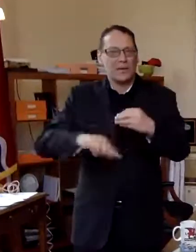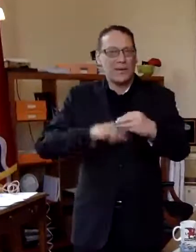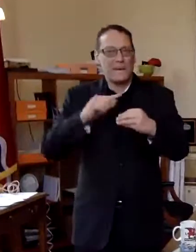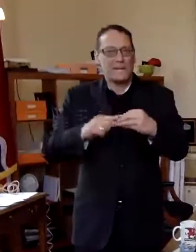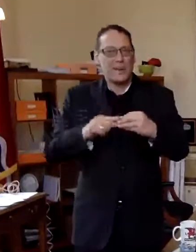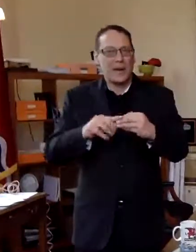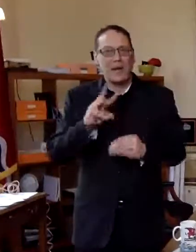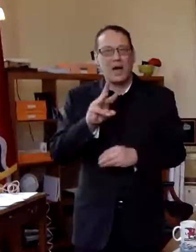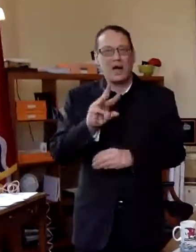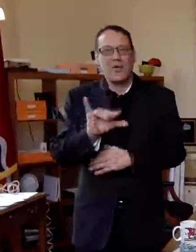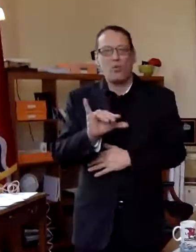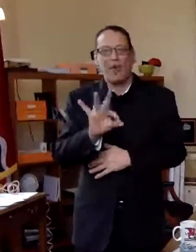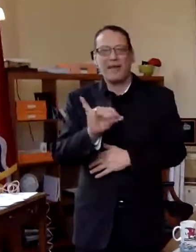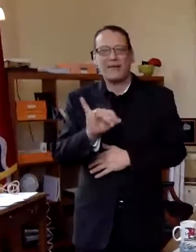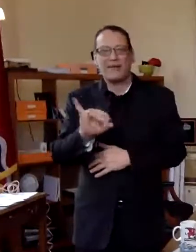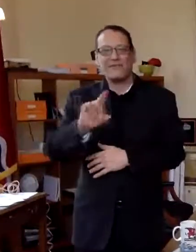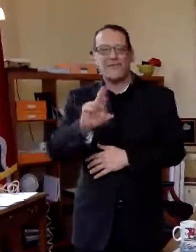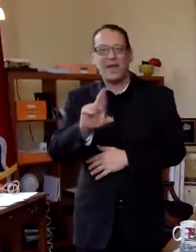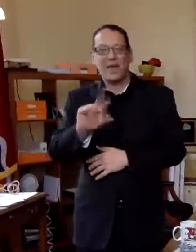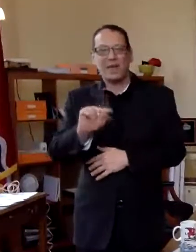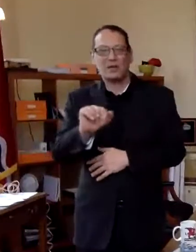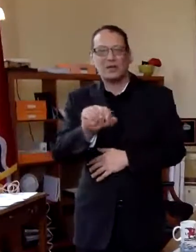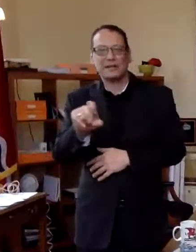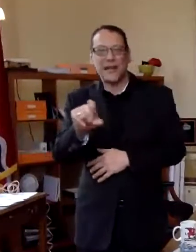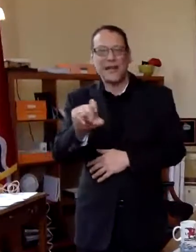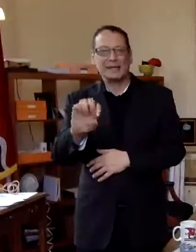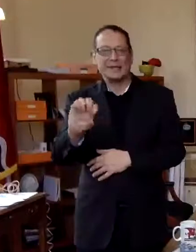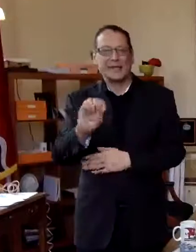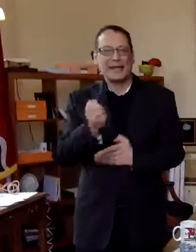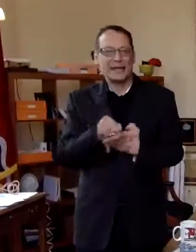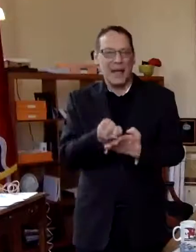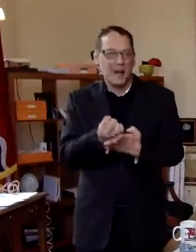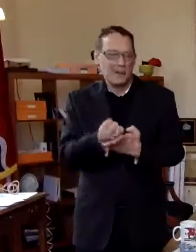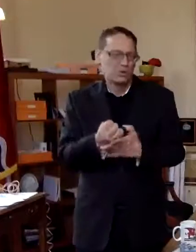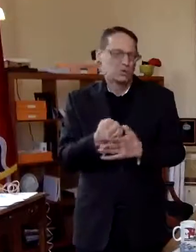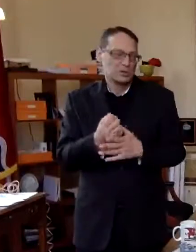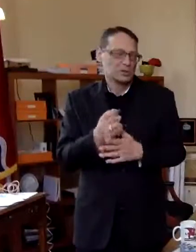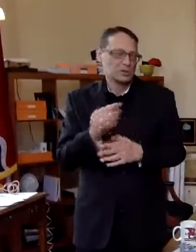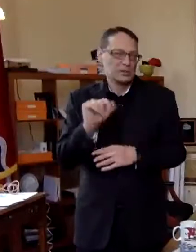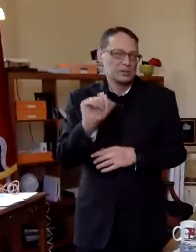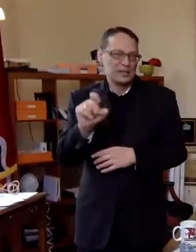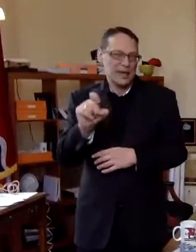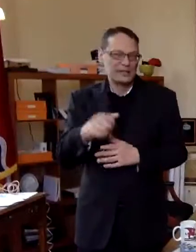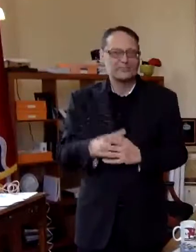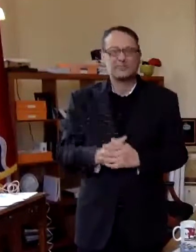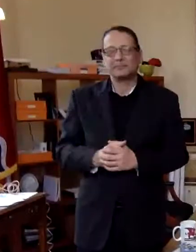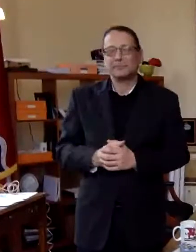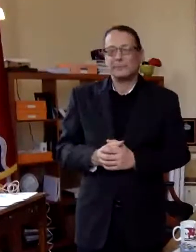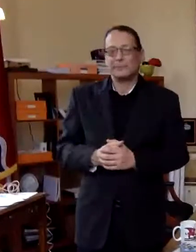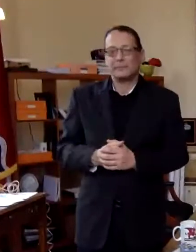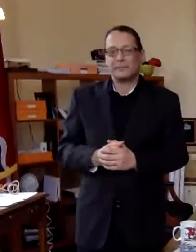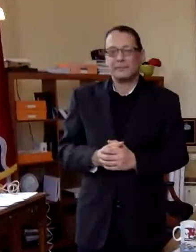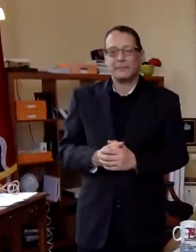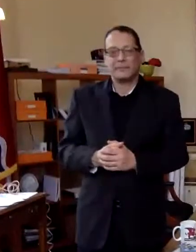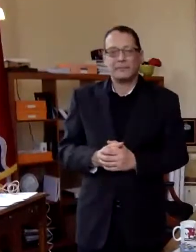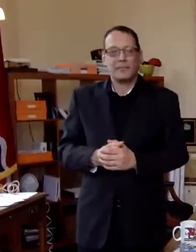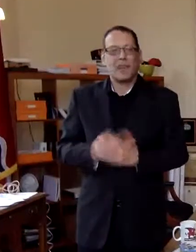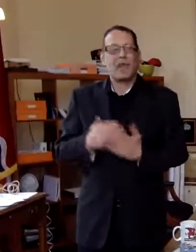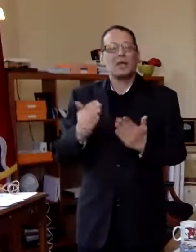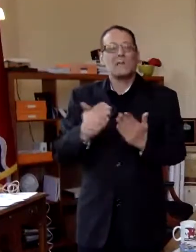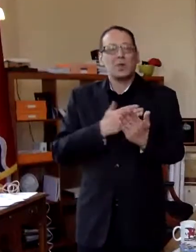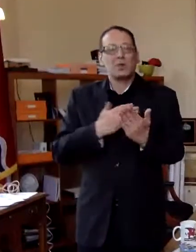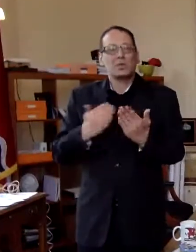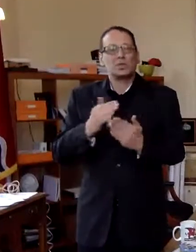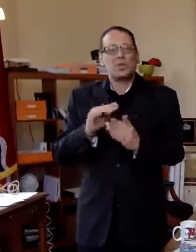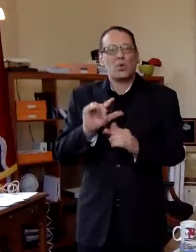the wayfair tax the e-commerce use tax that's being debated in jefferson city so the municipal league says